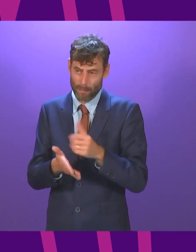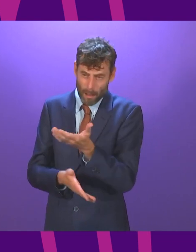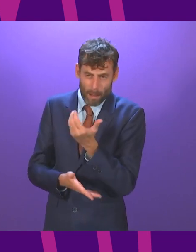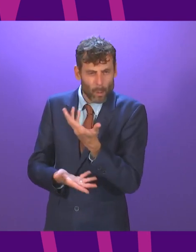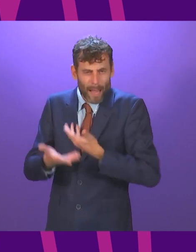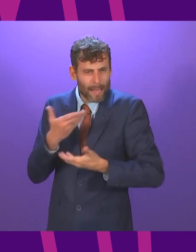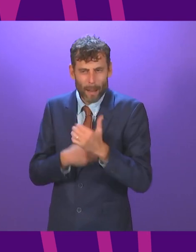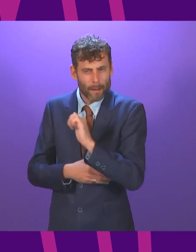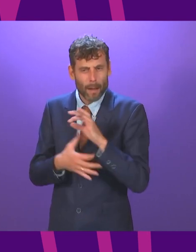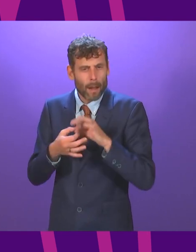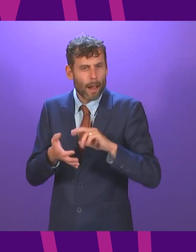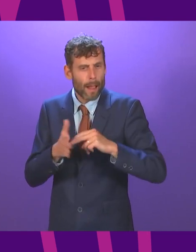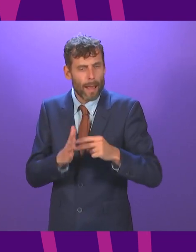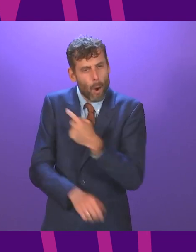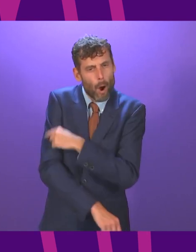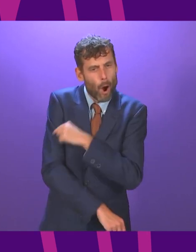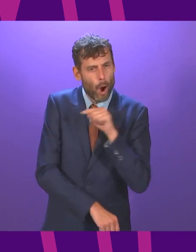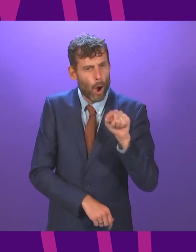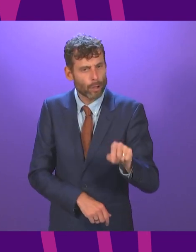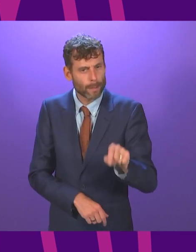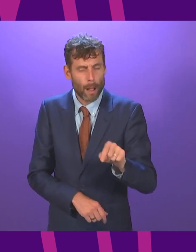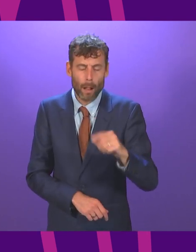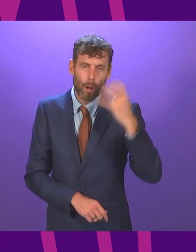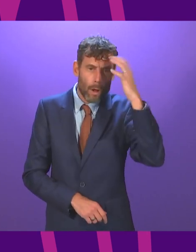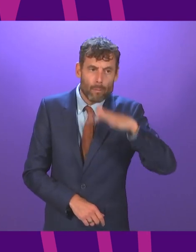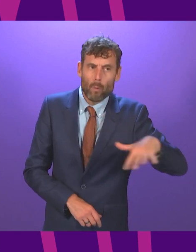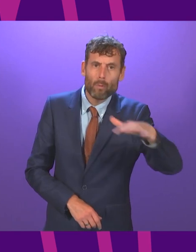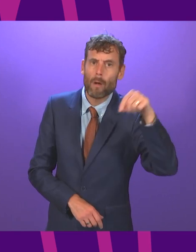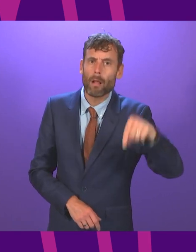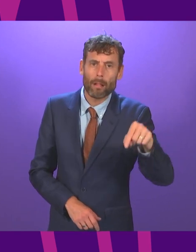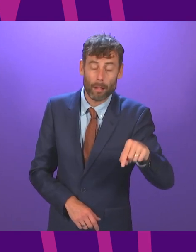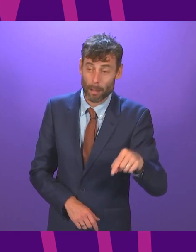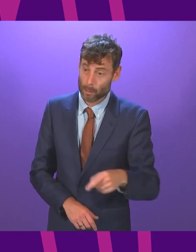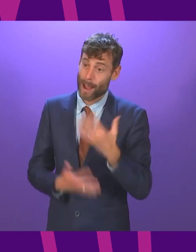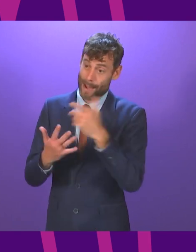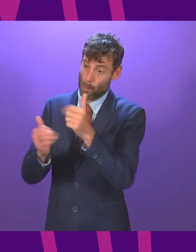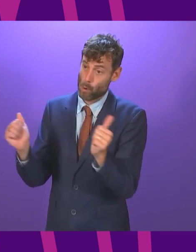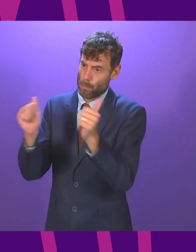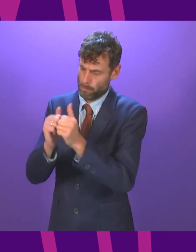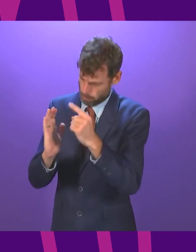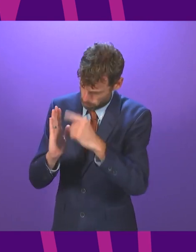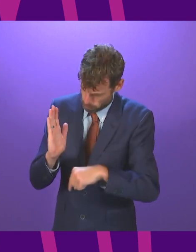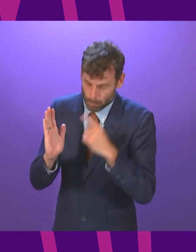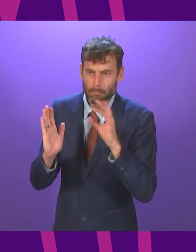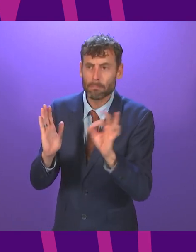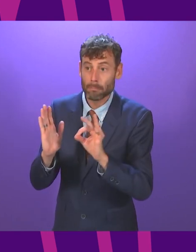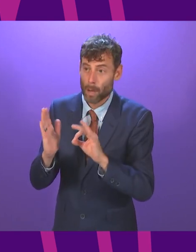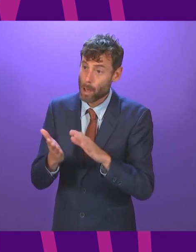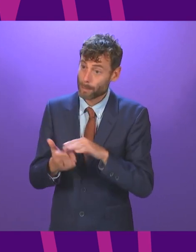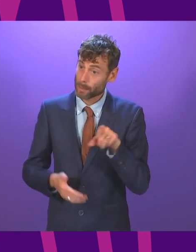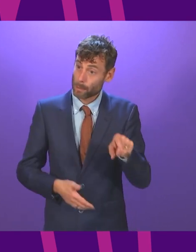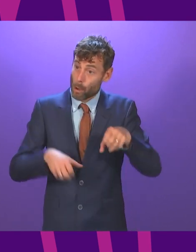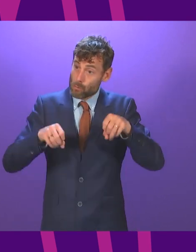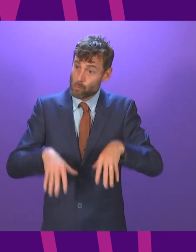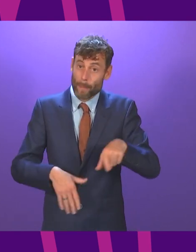can the first minister now confirm to the Inge community that her commitment is not at jeopardy from her green agreement and set out the